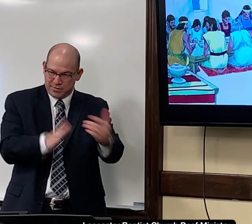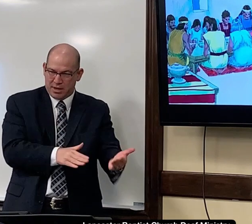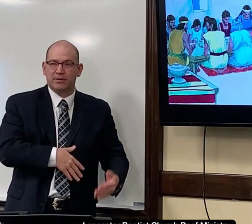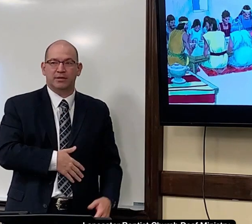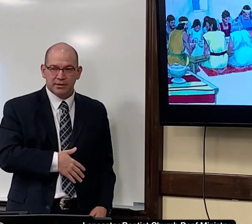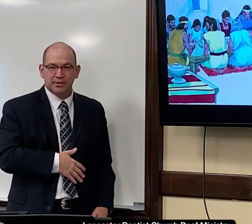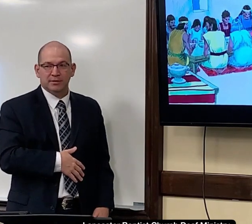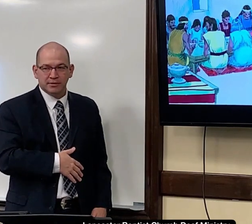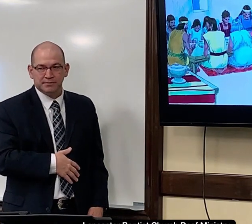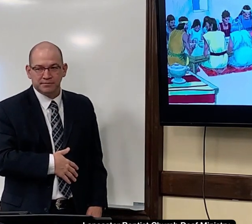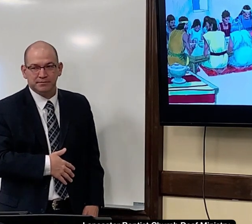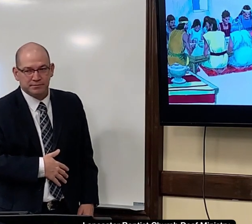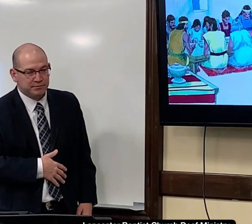from sin, to save us from death.